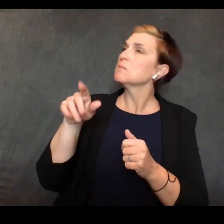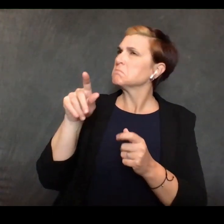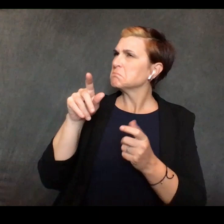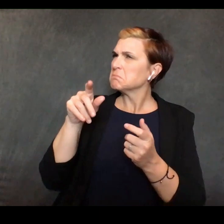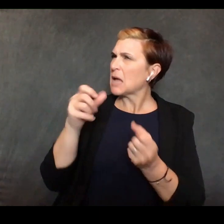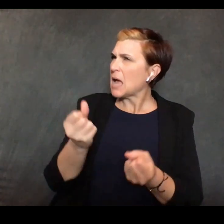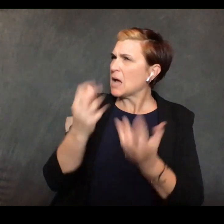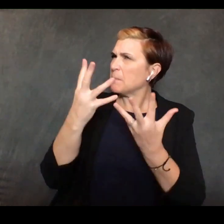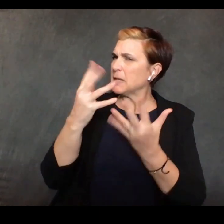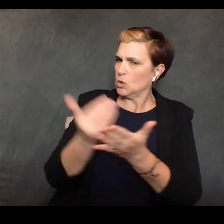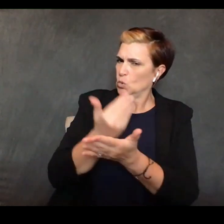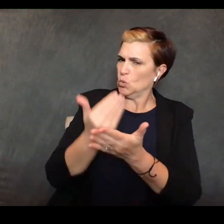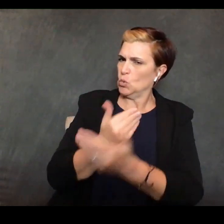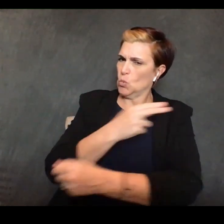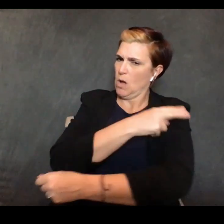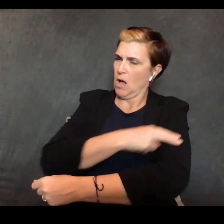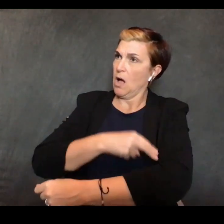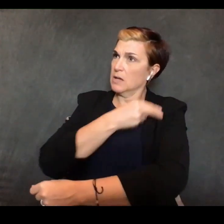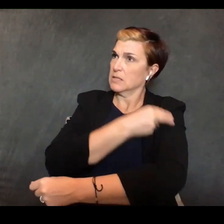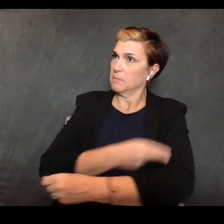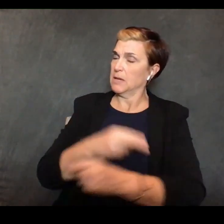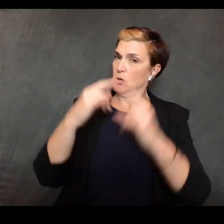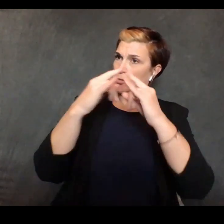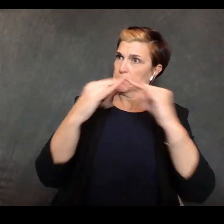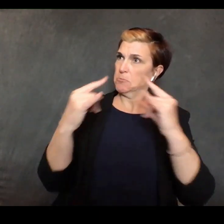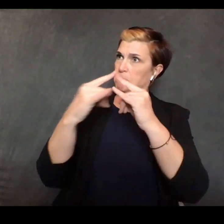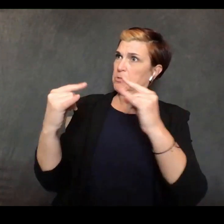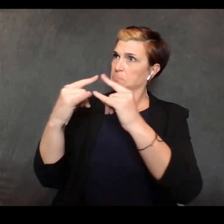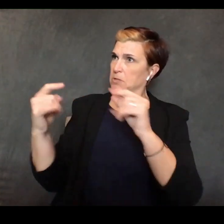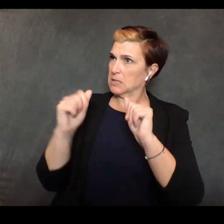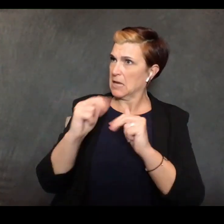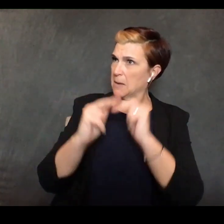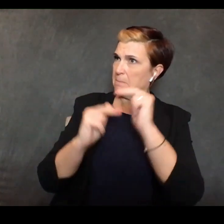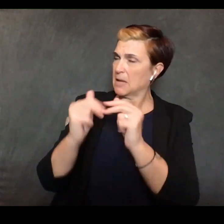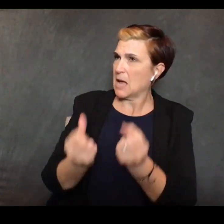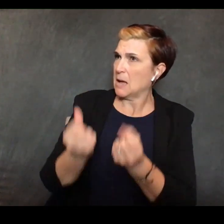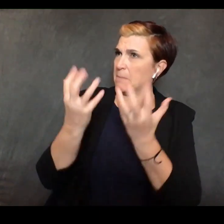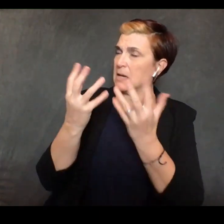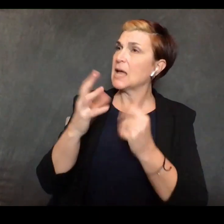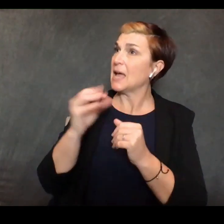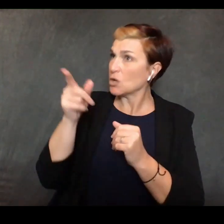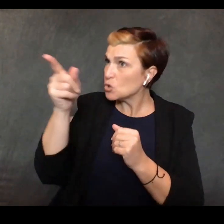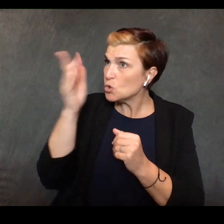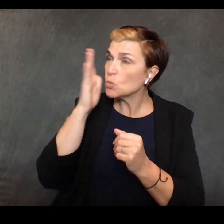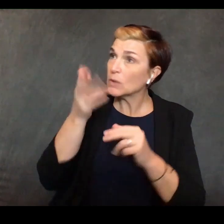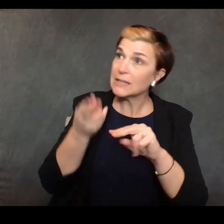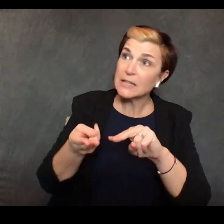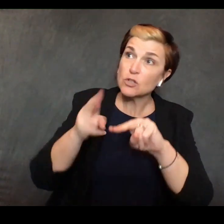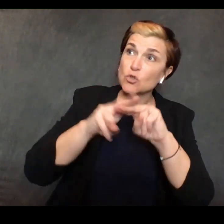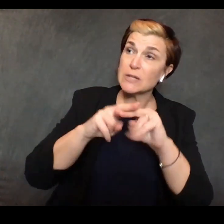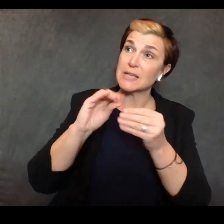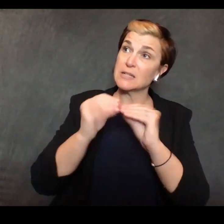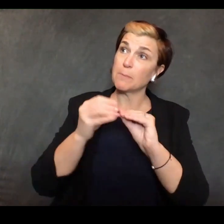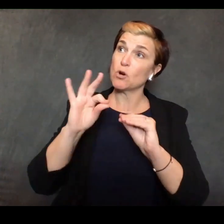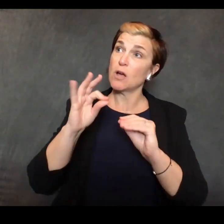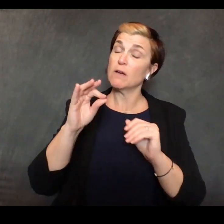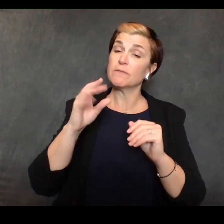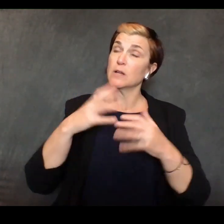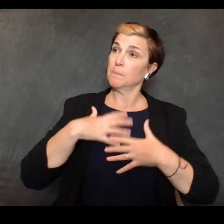corps of engineers build and also what specific measures are you taking to try to increase the number of ventilators in this right we've ordered massive numbers